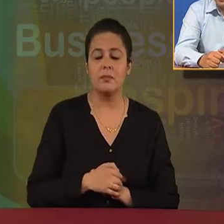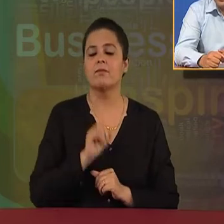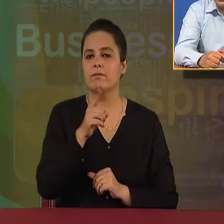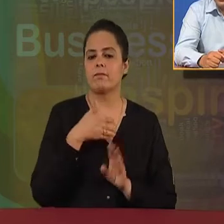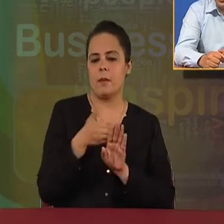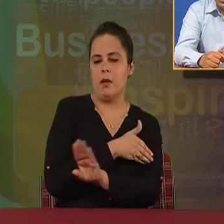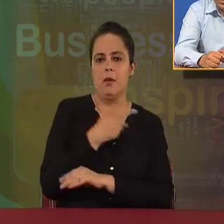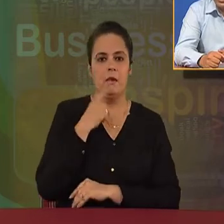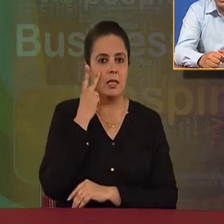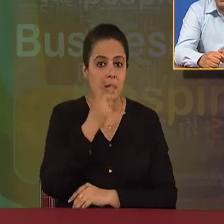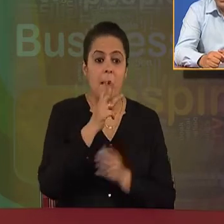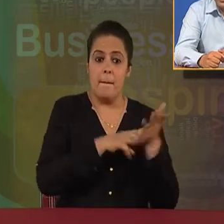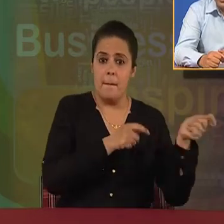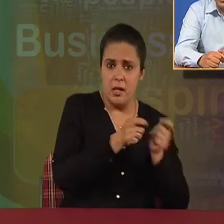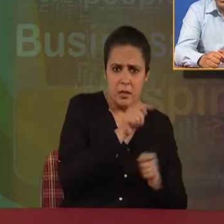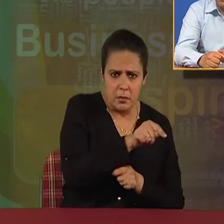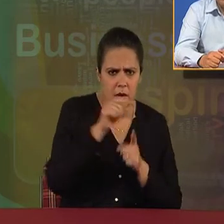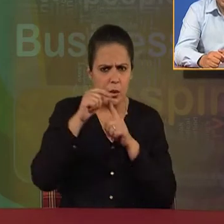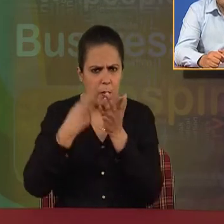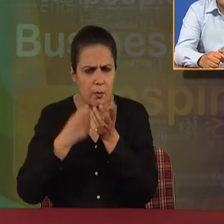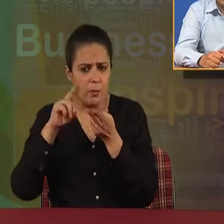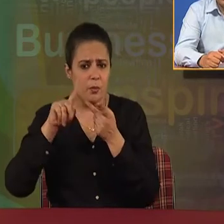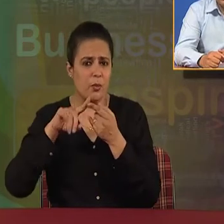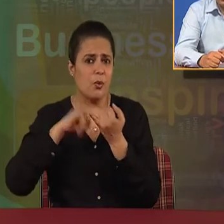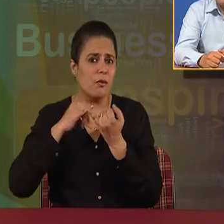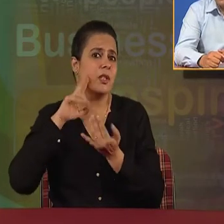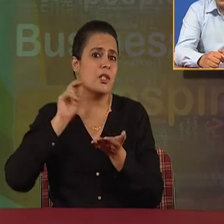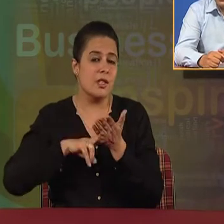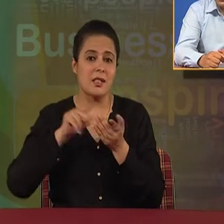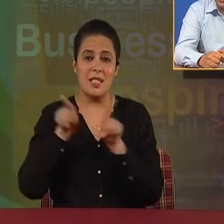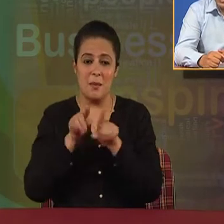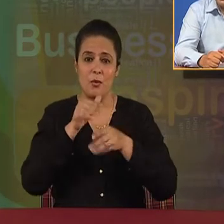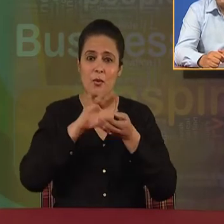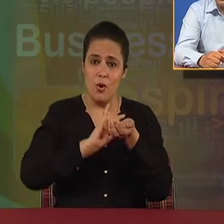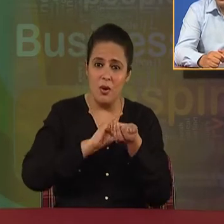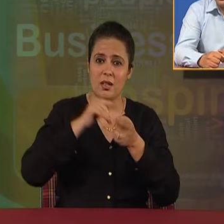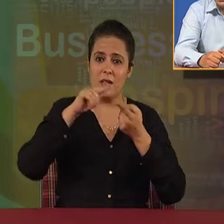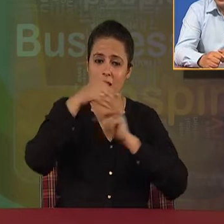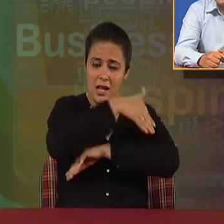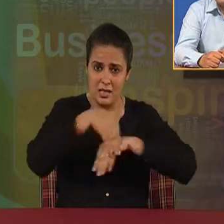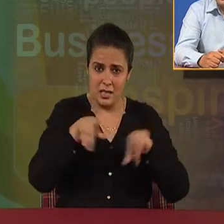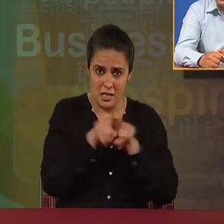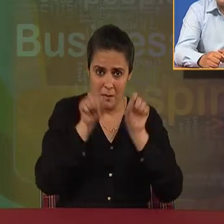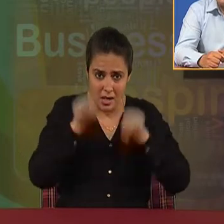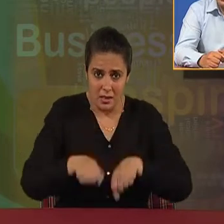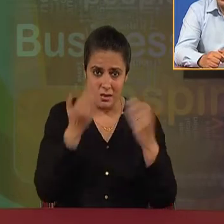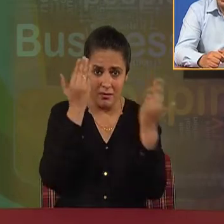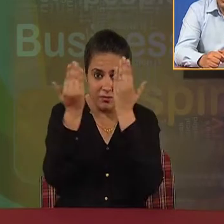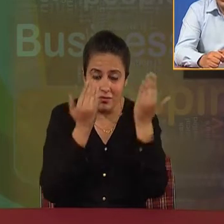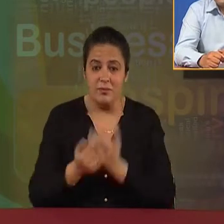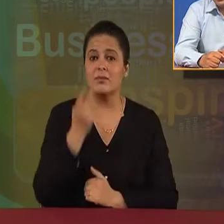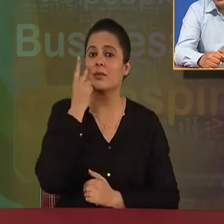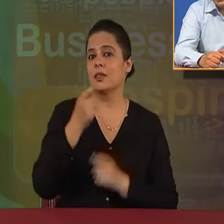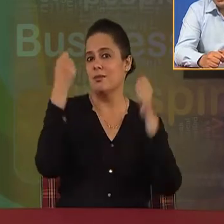is a profession or not. Now let me have the features of profession and then we will correlate the features of profession